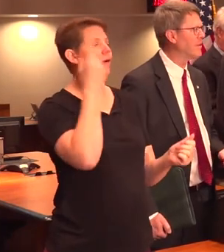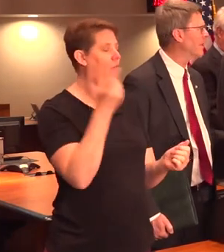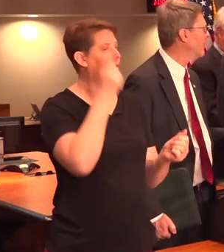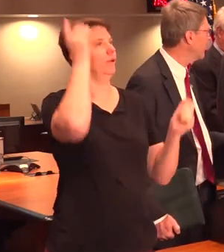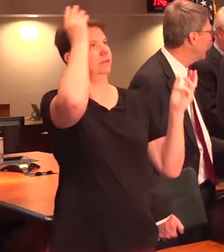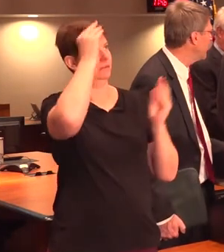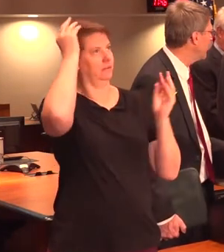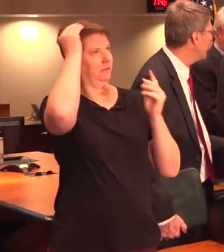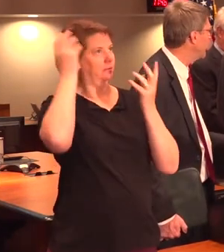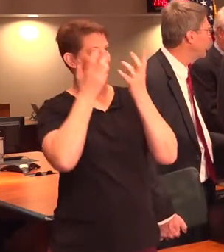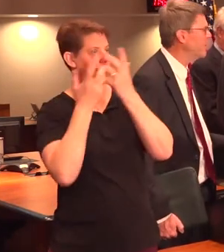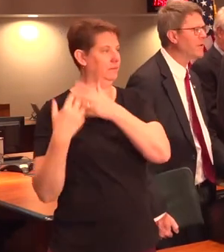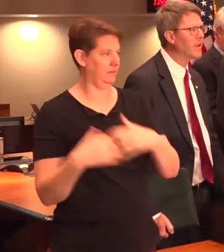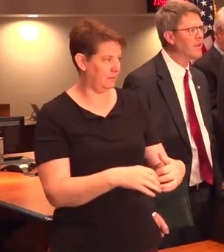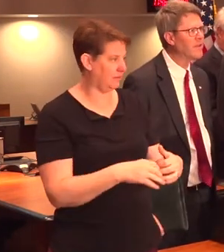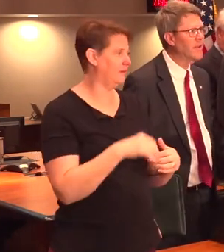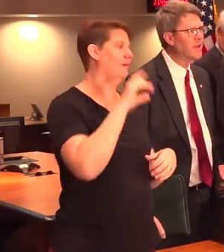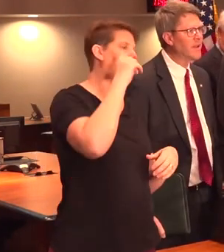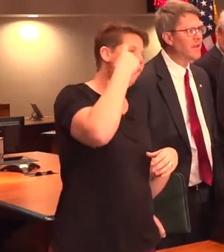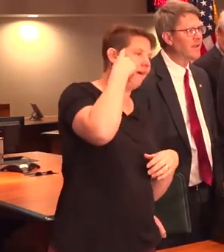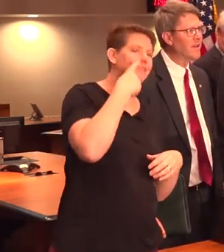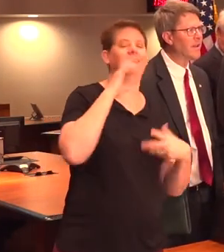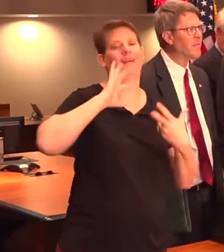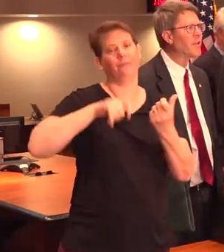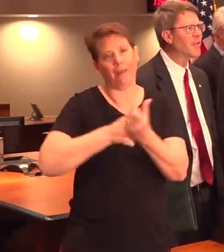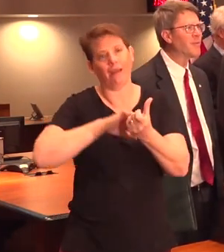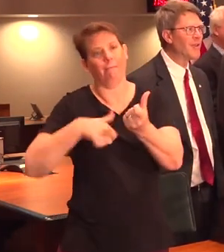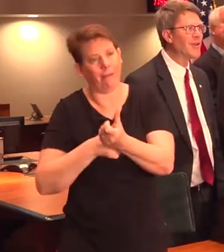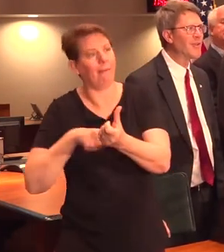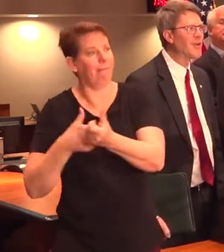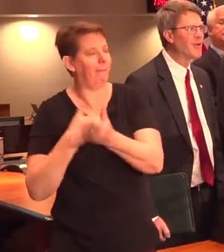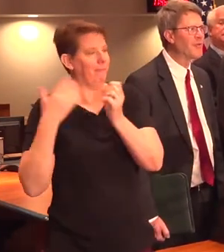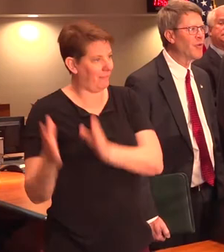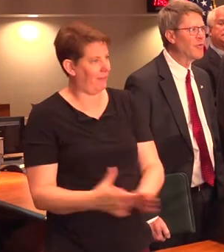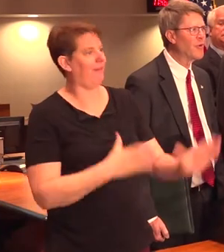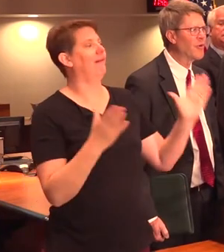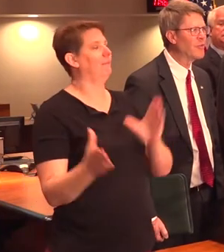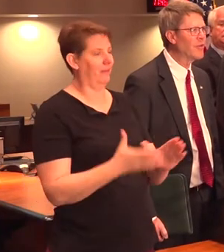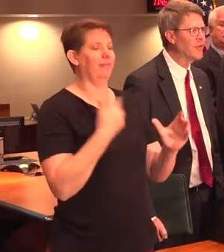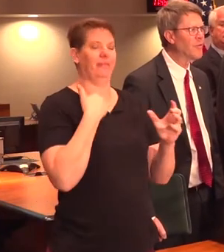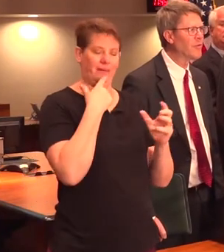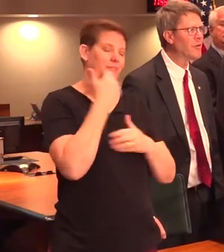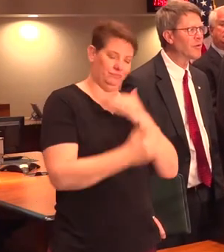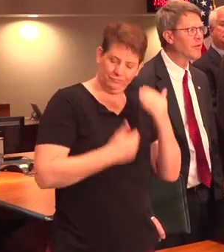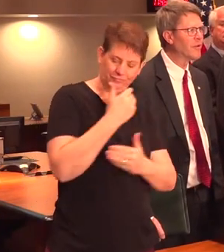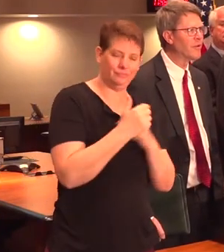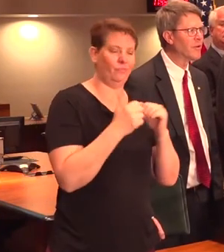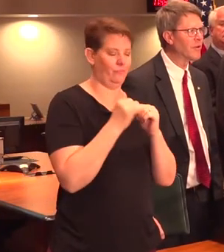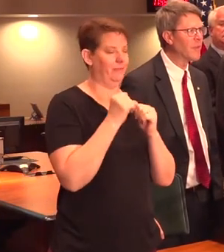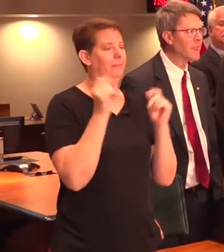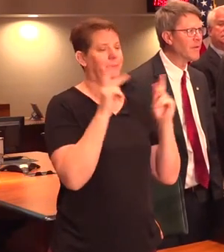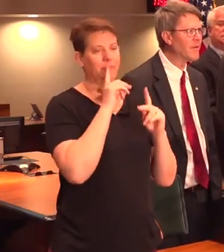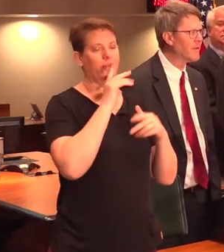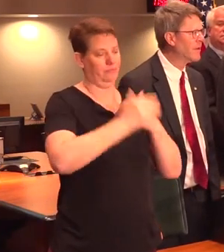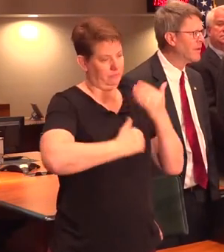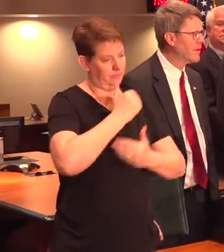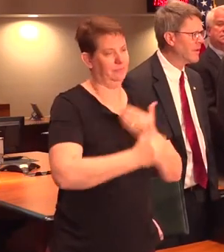and the governor lives with contingency plans, and believe me, they're in full force. So everyone's working on